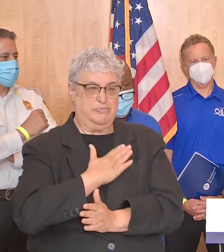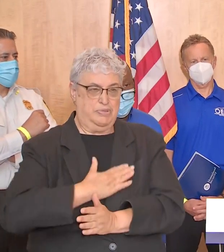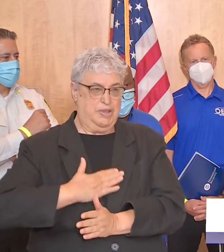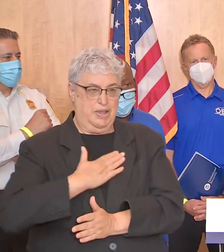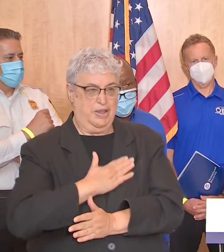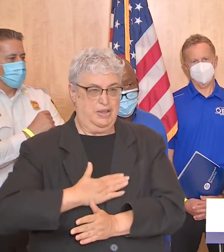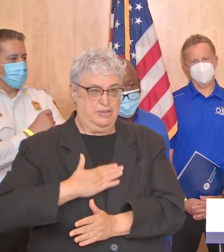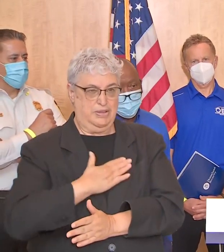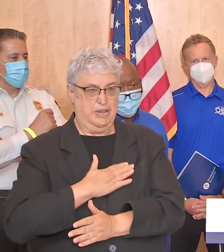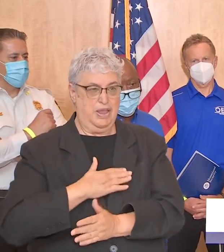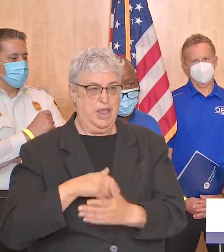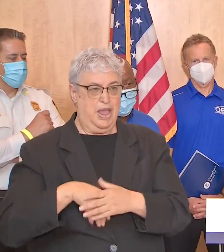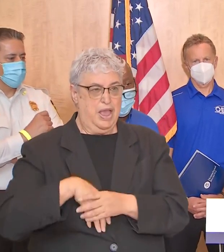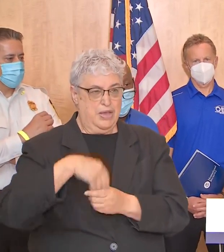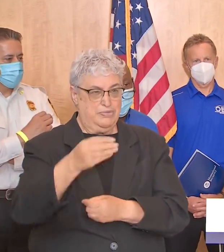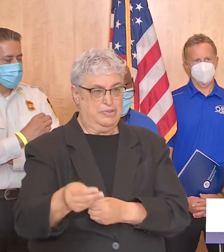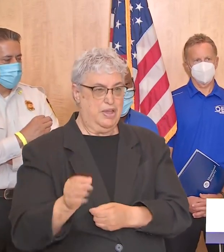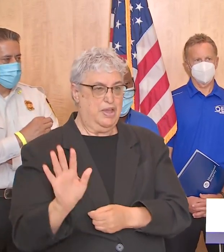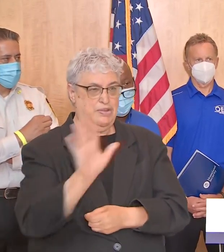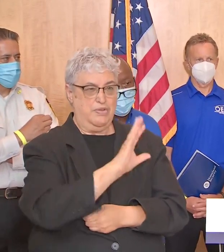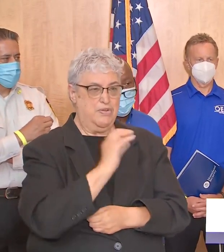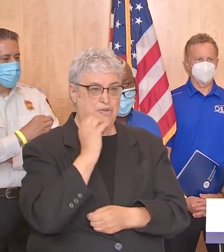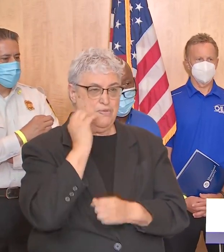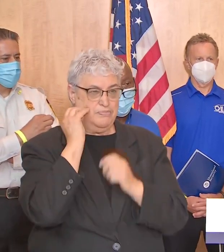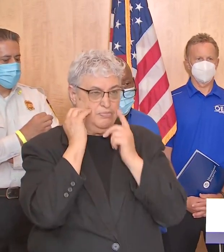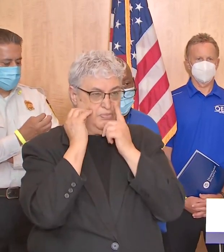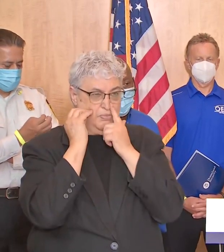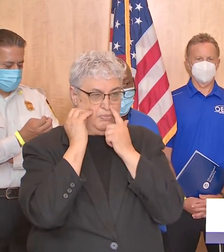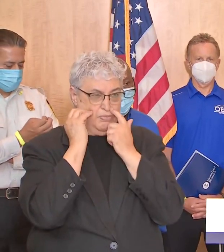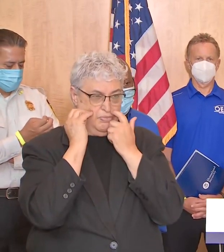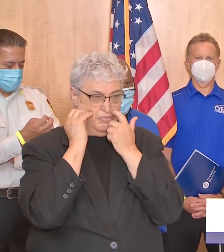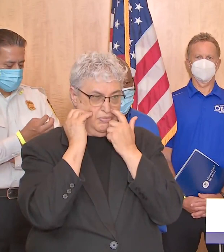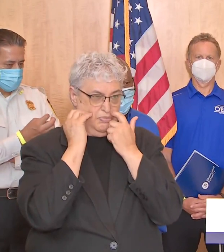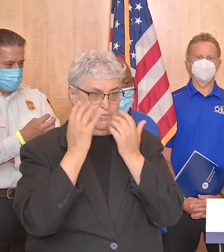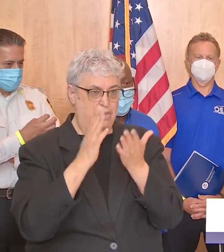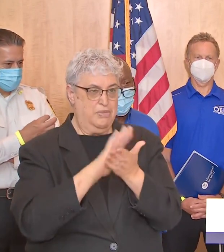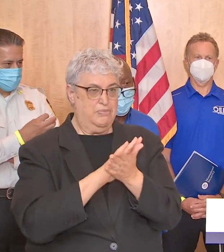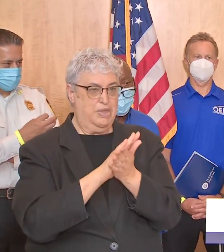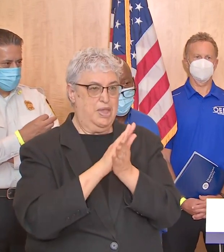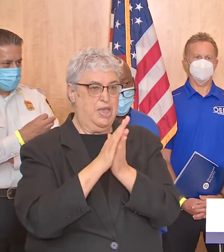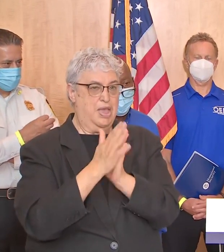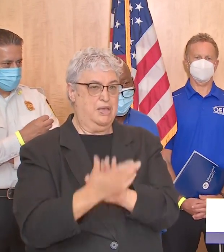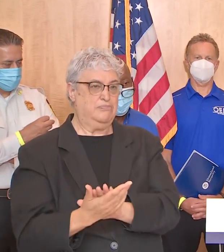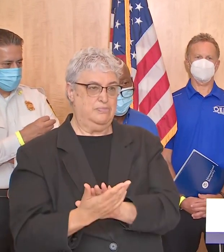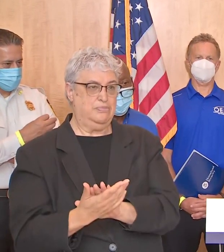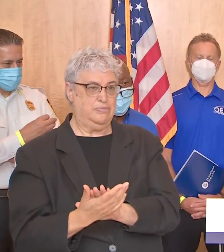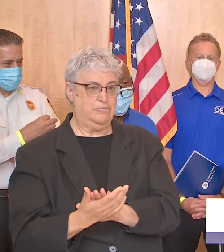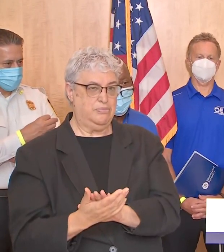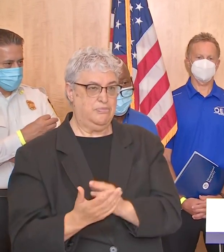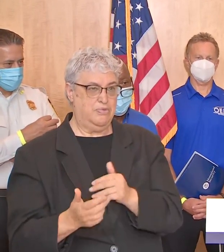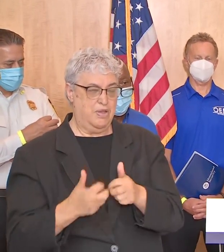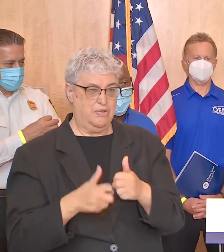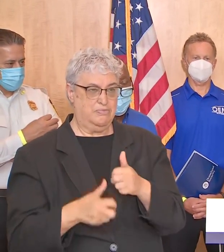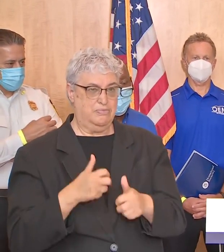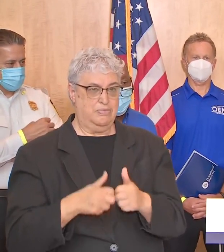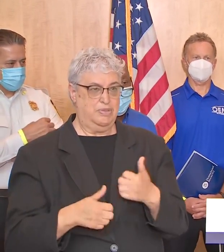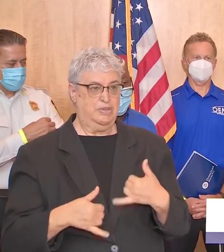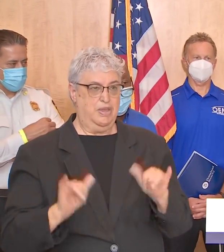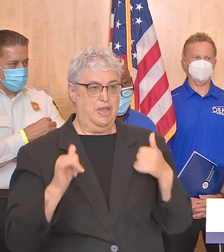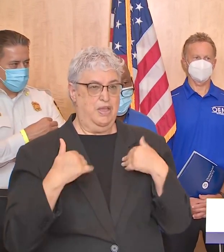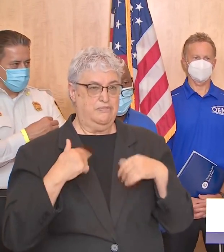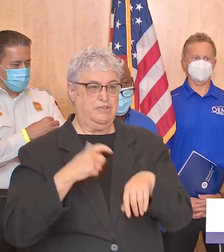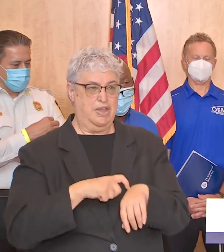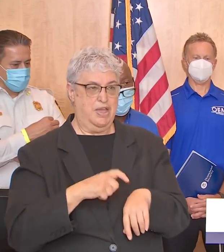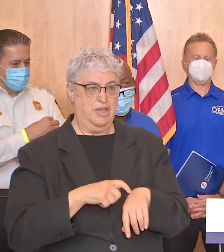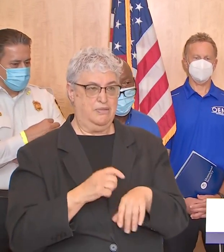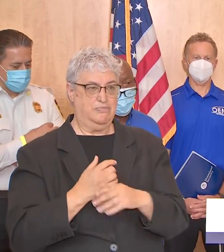anything in the outside area of your home that might become a missile of sorts and maybe you still have the time to